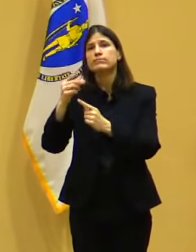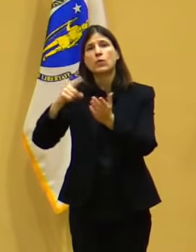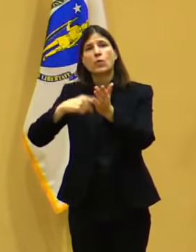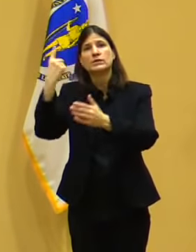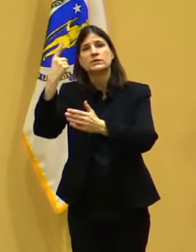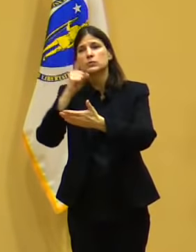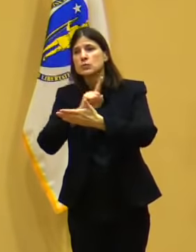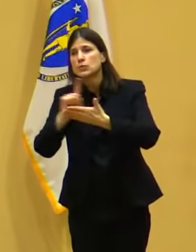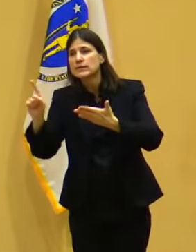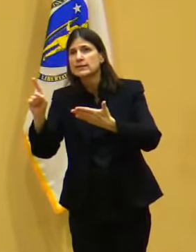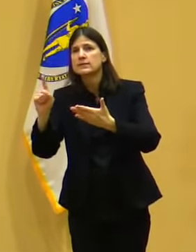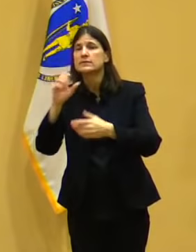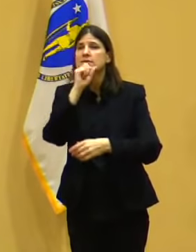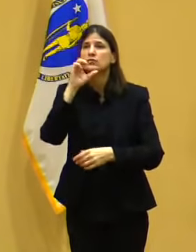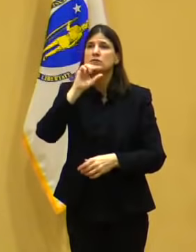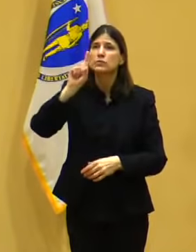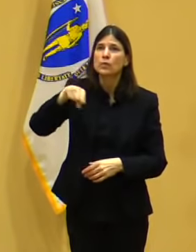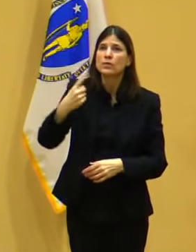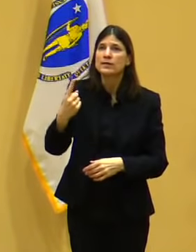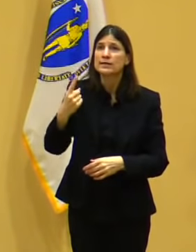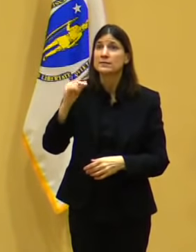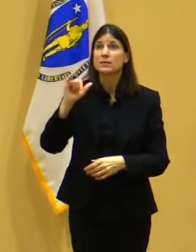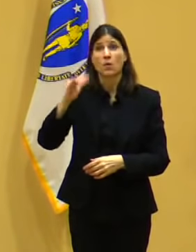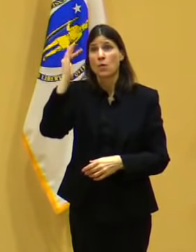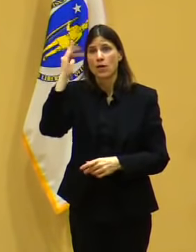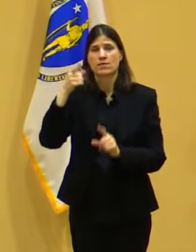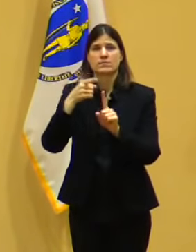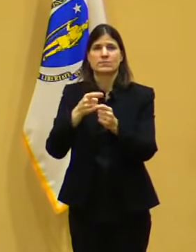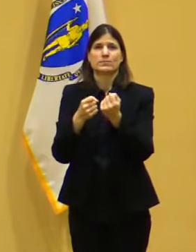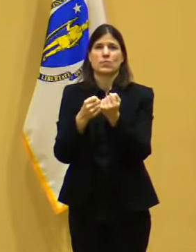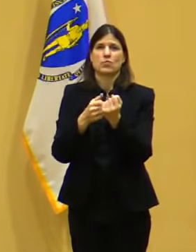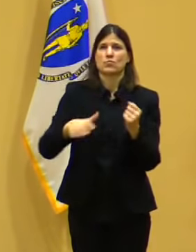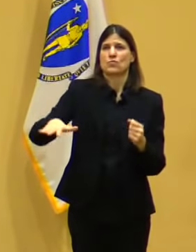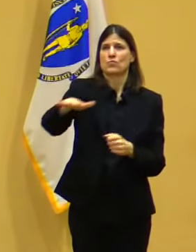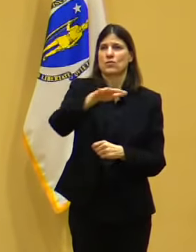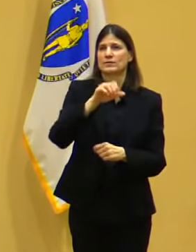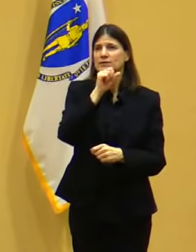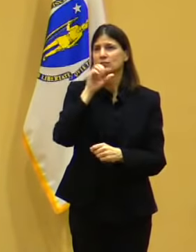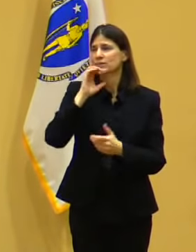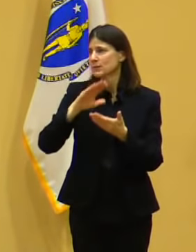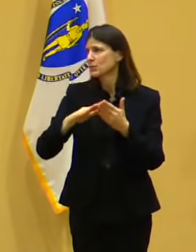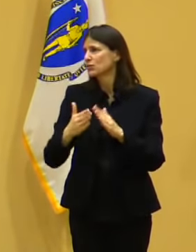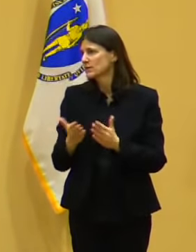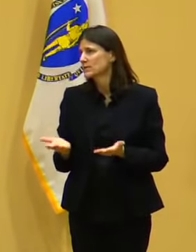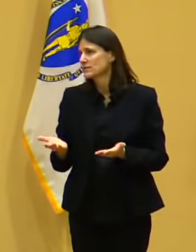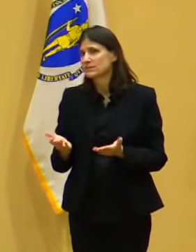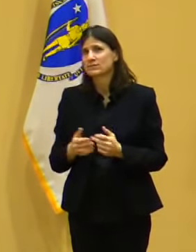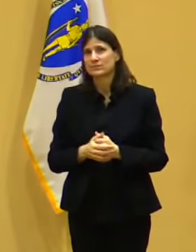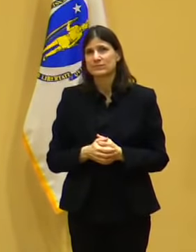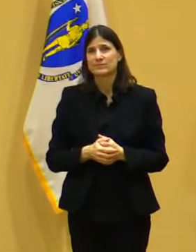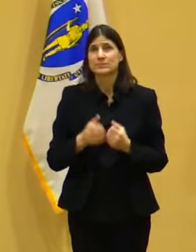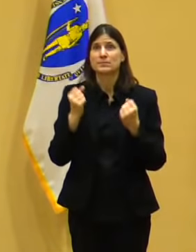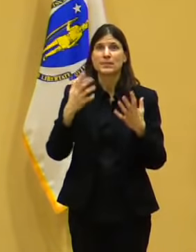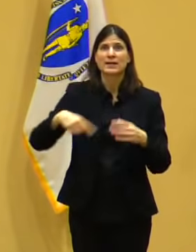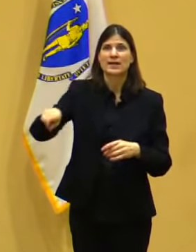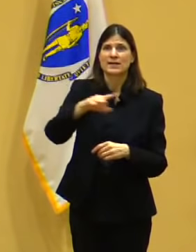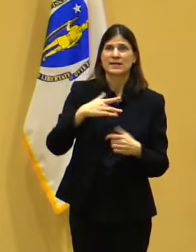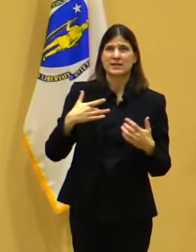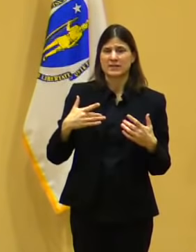is because they realized for a lot of people it was a game changer with respect to their ability and their willingness